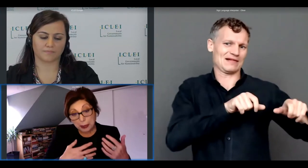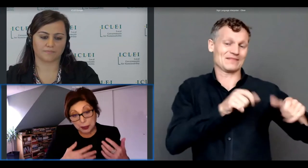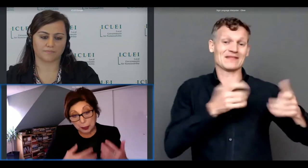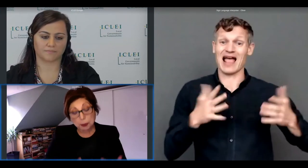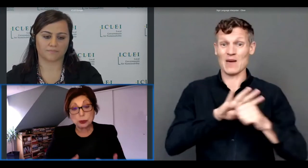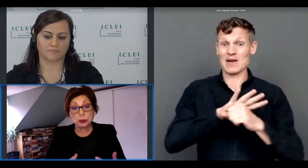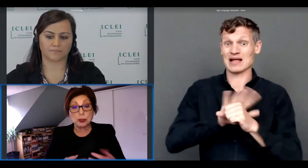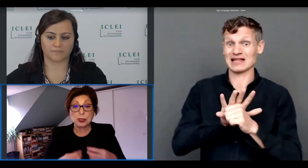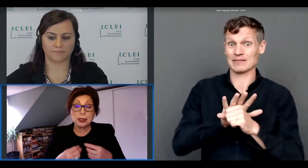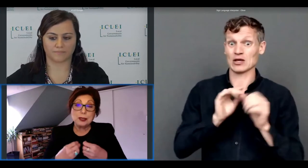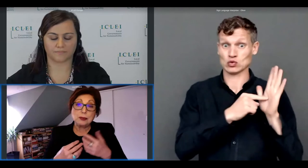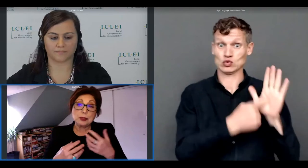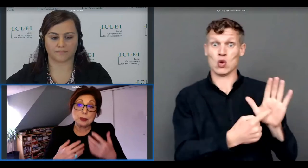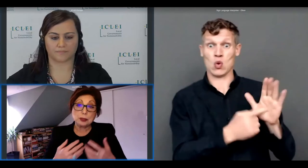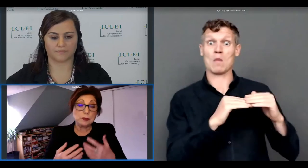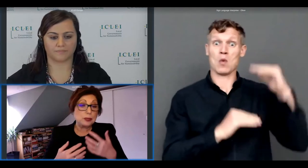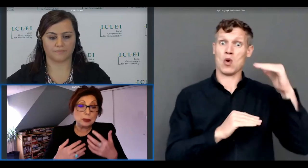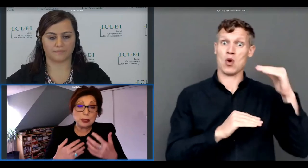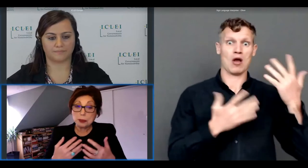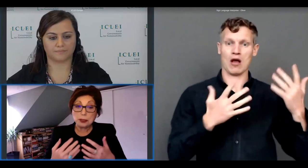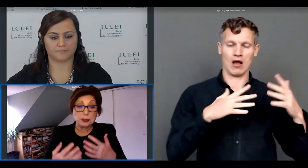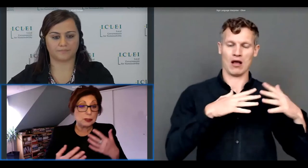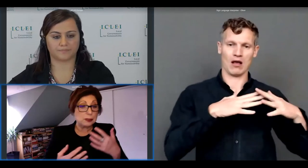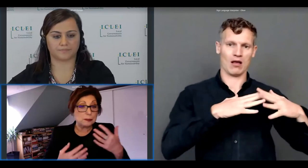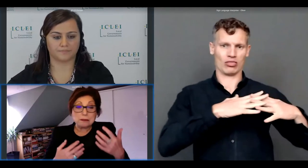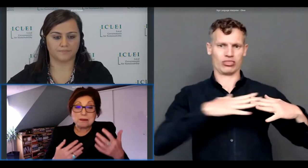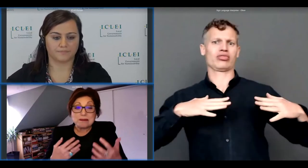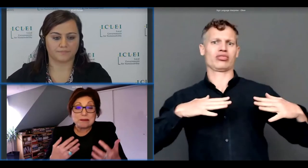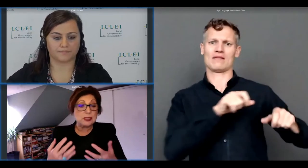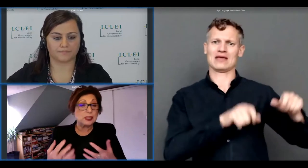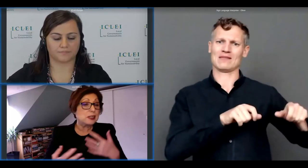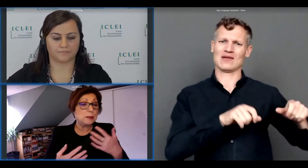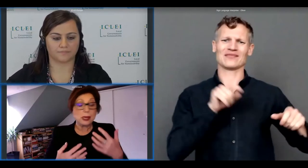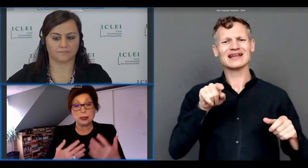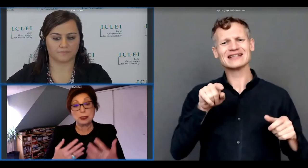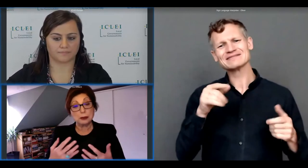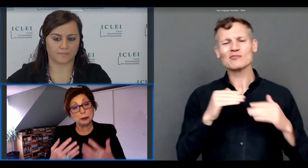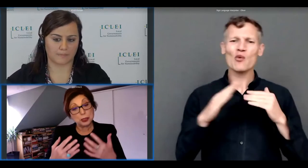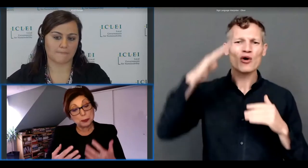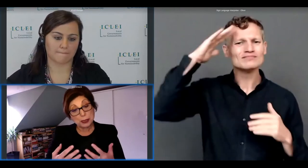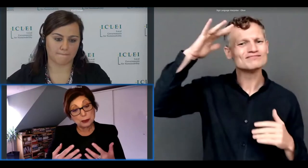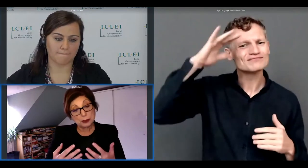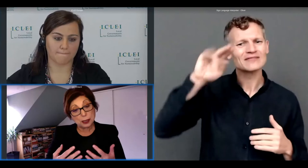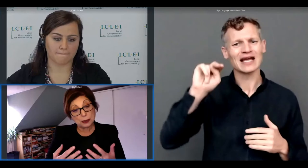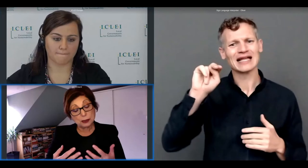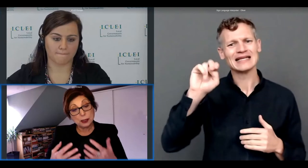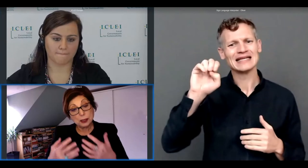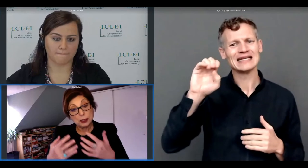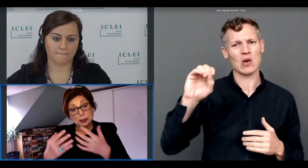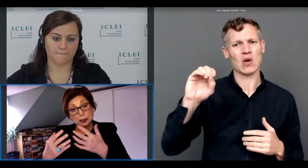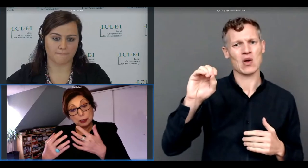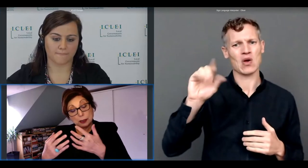the approach was of a sort of neoliberal city making which meant that